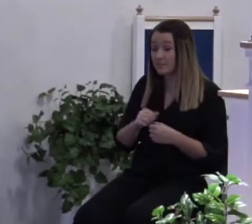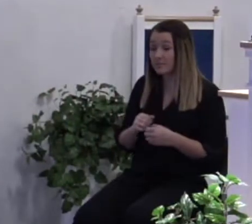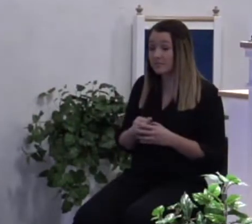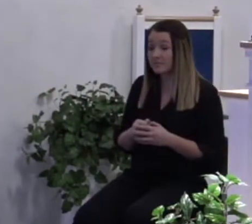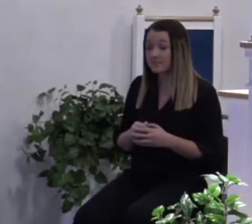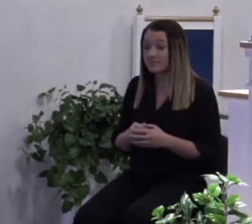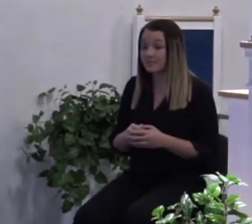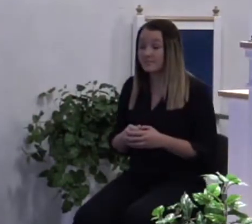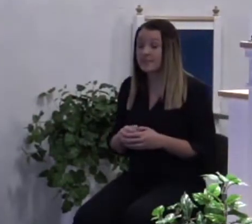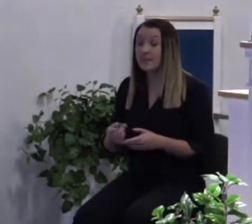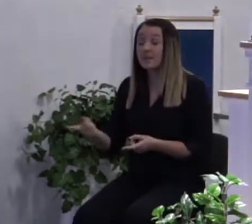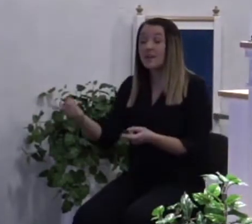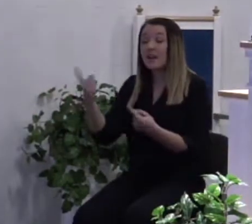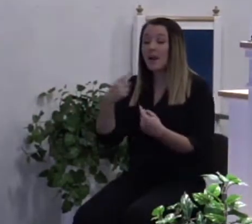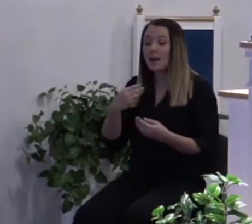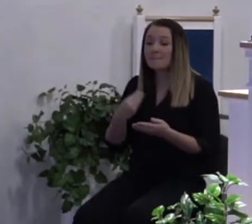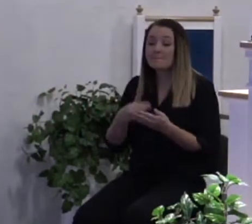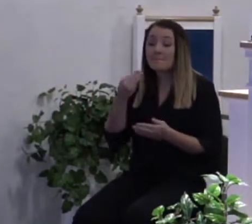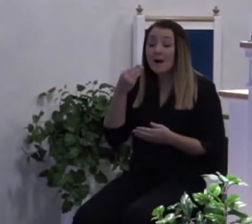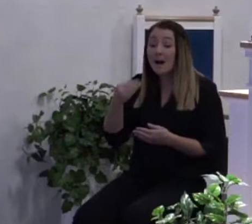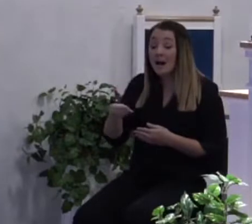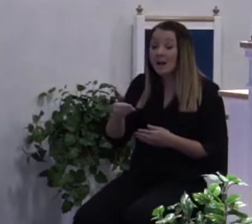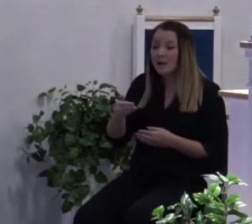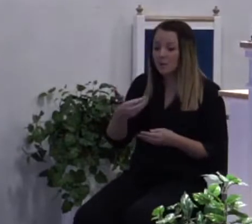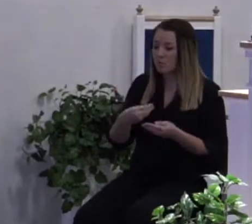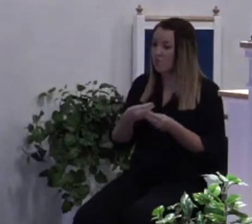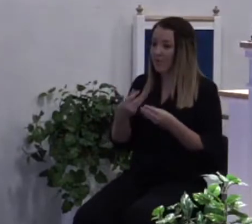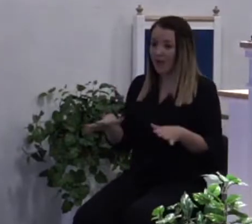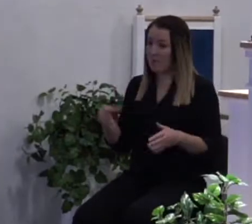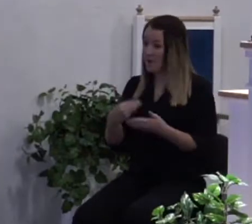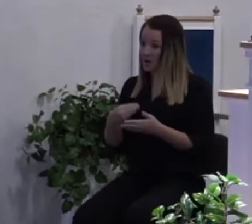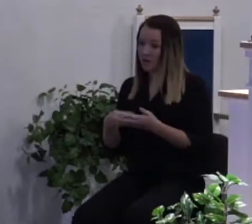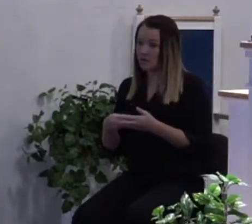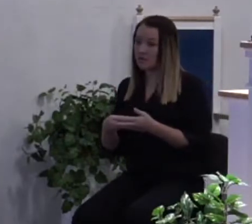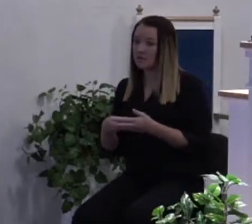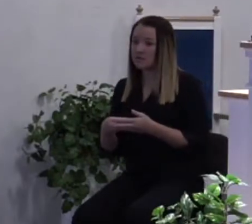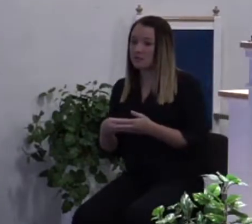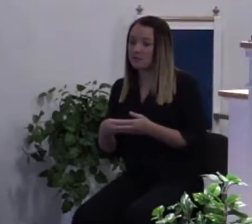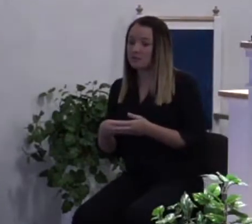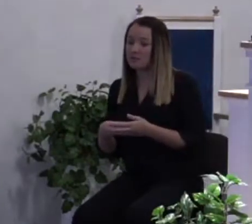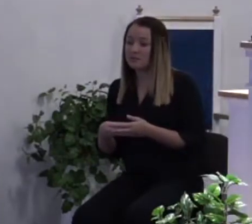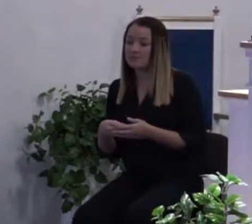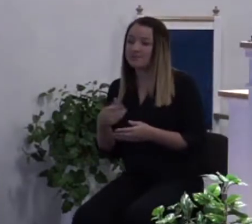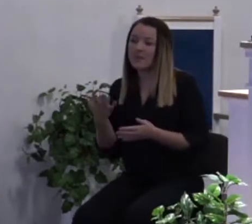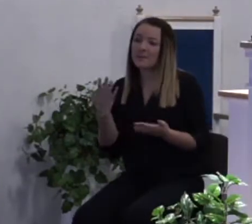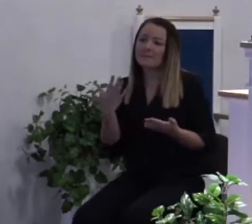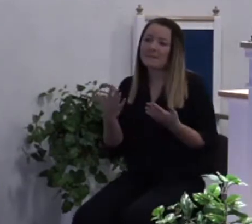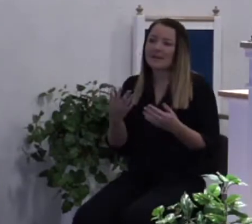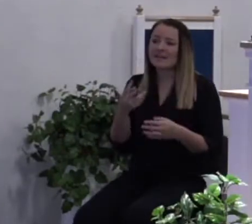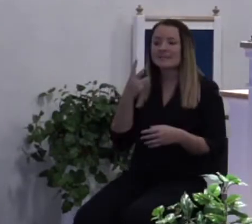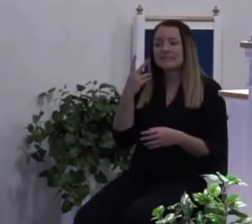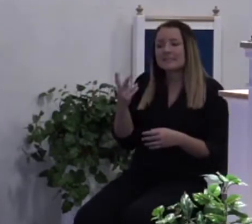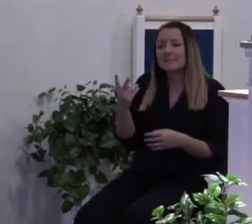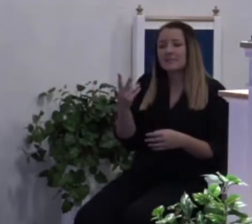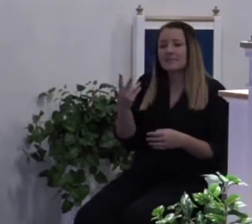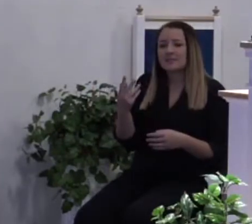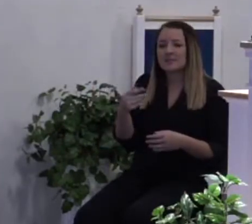Come and buy without money. Now that may seem like it doesn't make